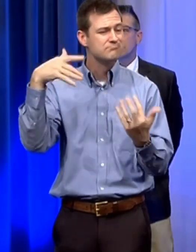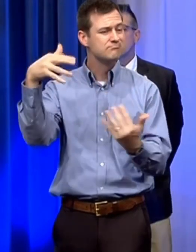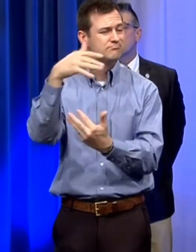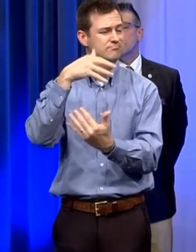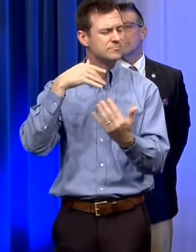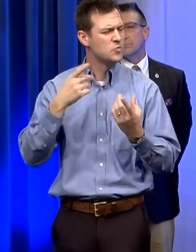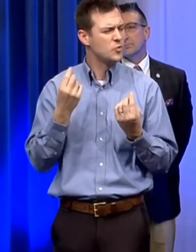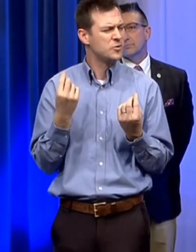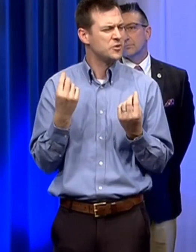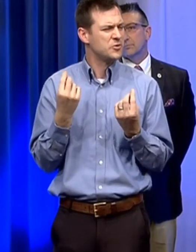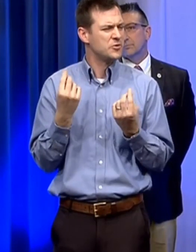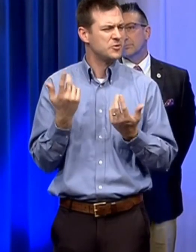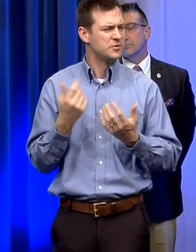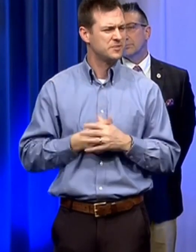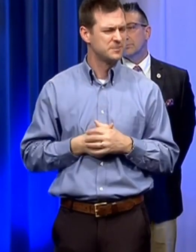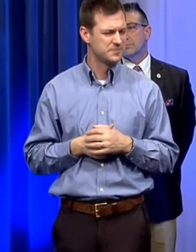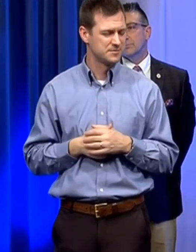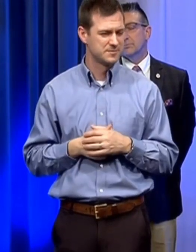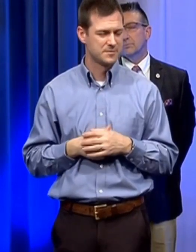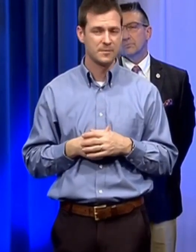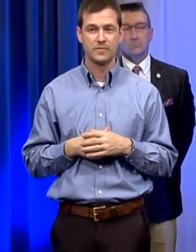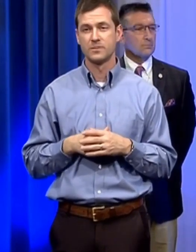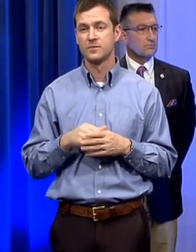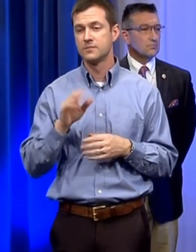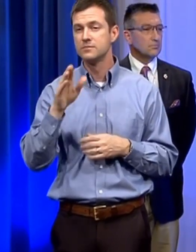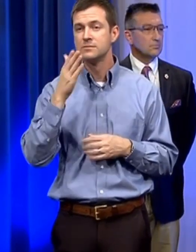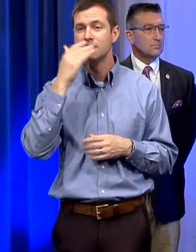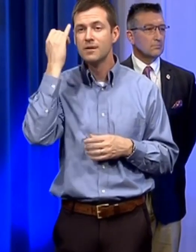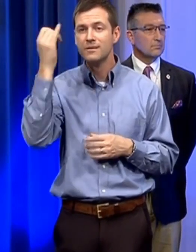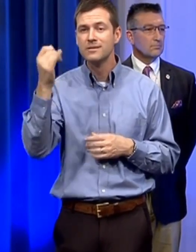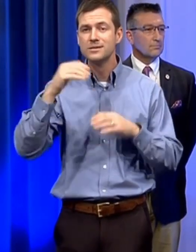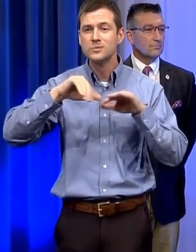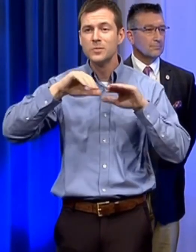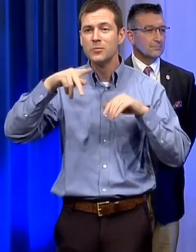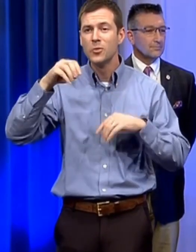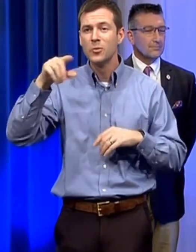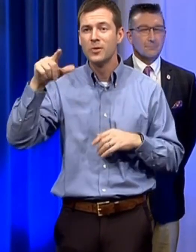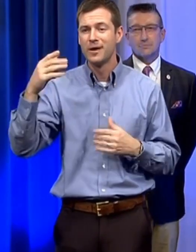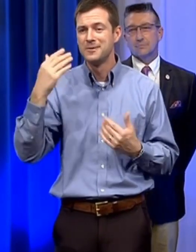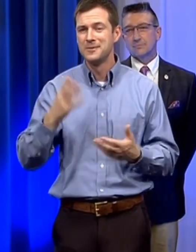out in big uh audiences and stuff well maybe they can find a swimming pool somewhere